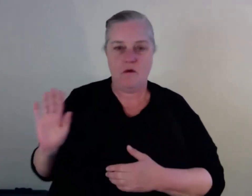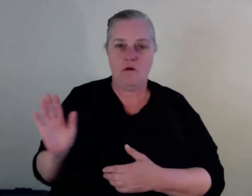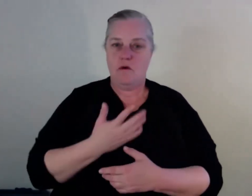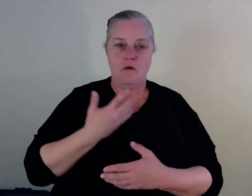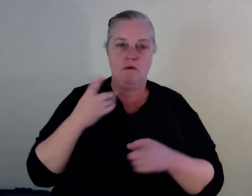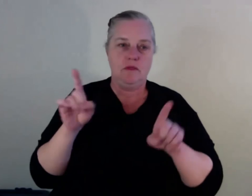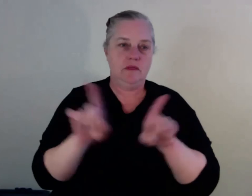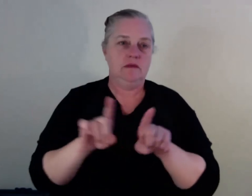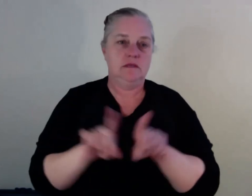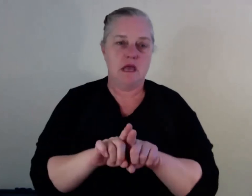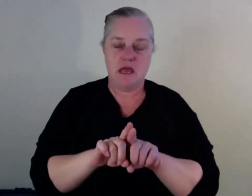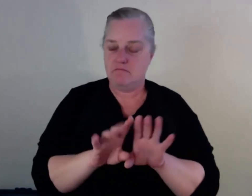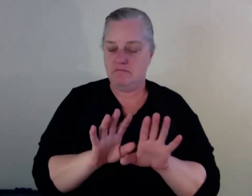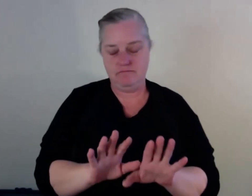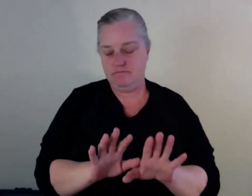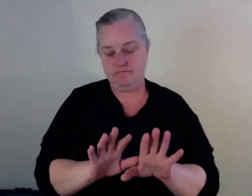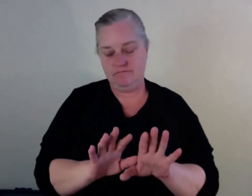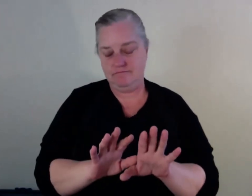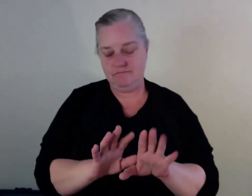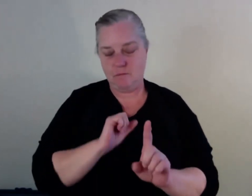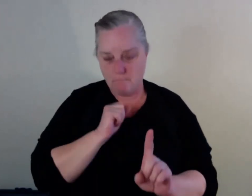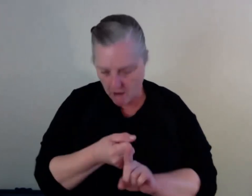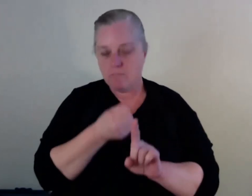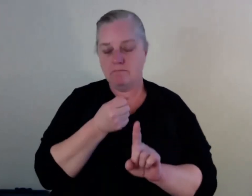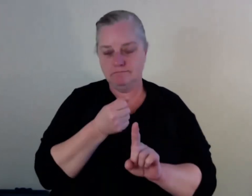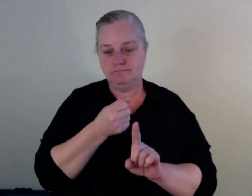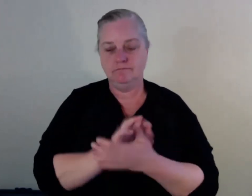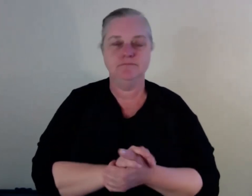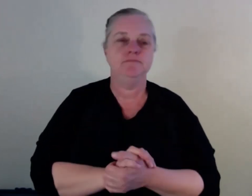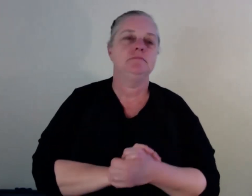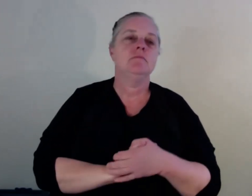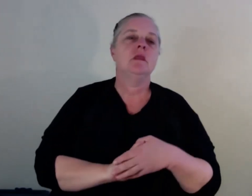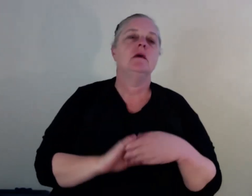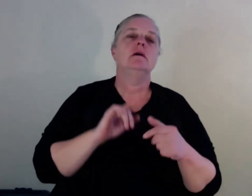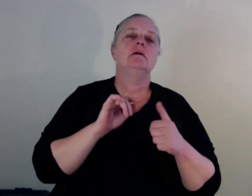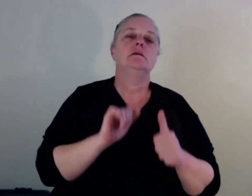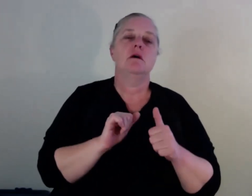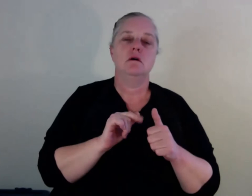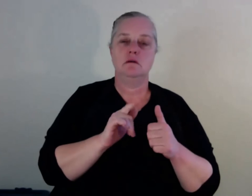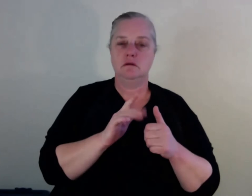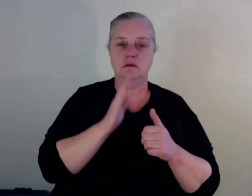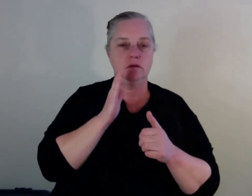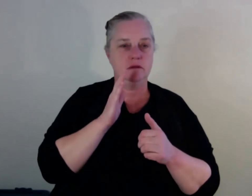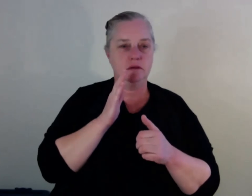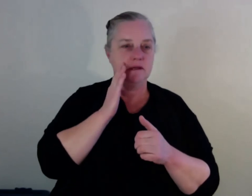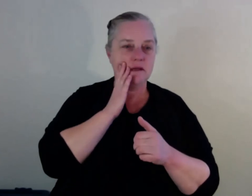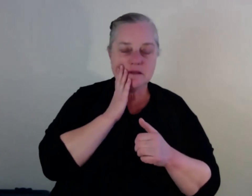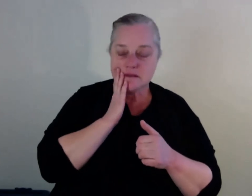I'm going to be saved. No, I've been to the worst of the worst. So, that's what Gail said. I'm 100% agreeing with her. There's nothing